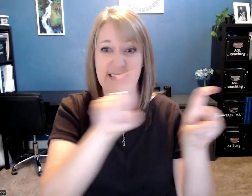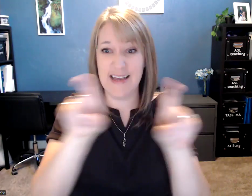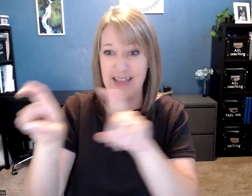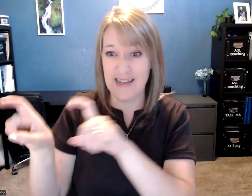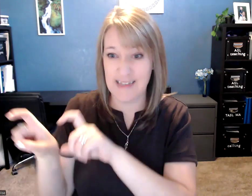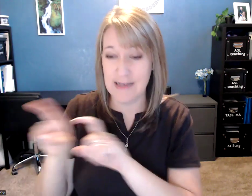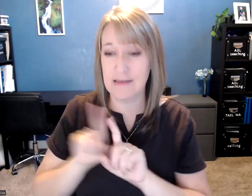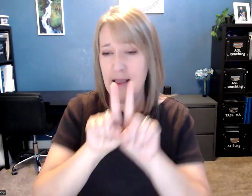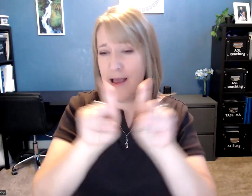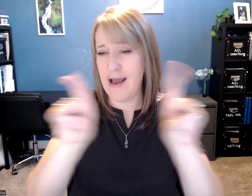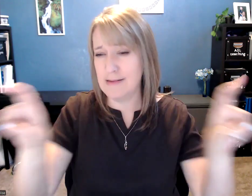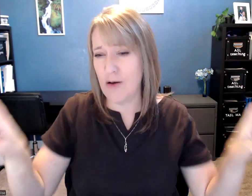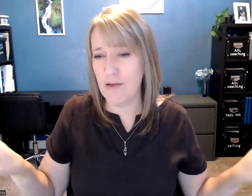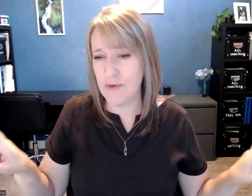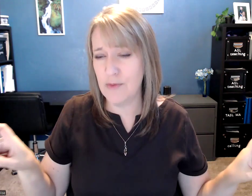ask, ask, ask, ask, ask, ask all of you.